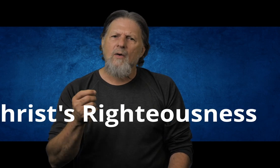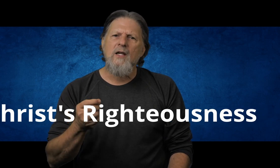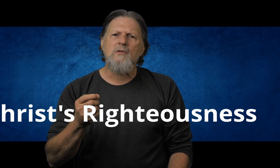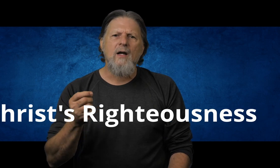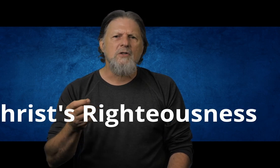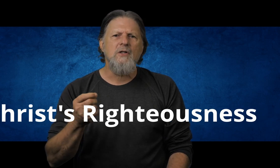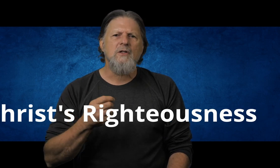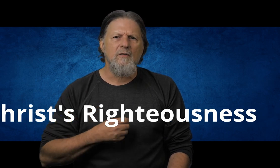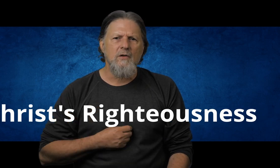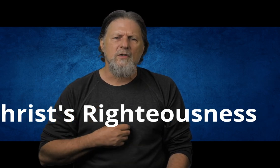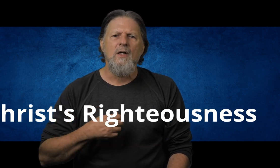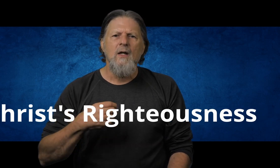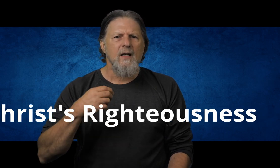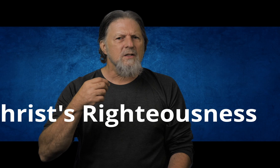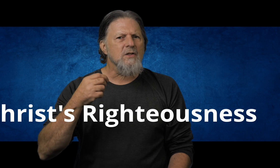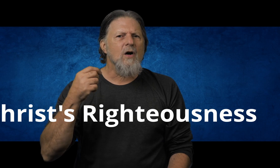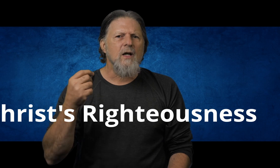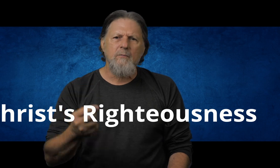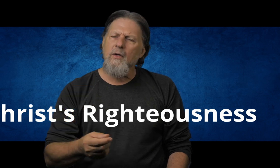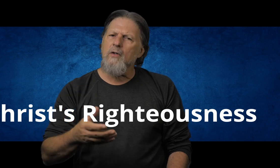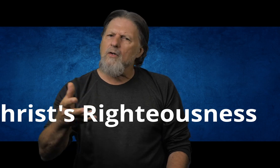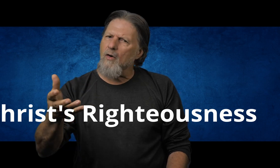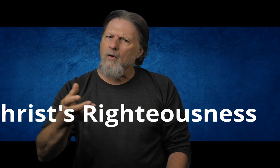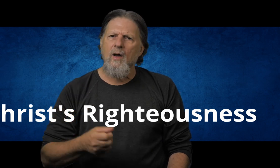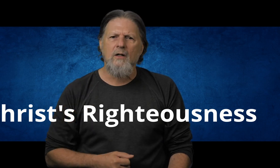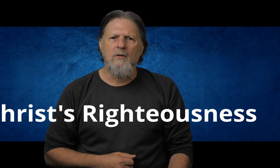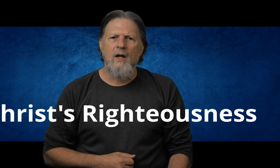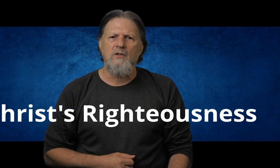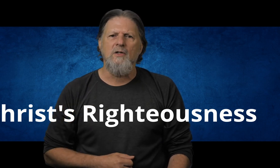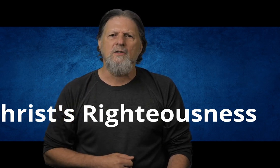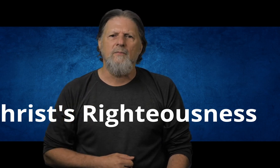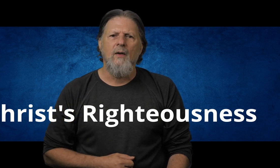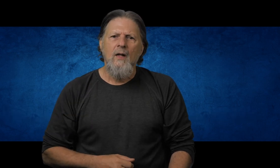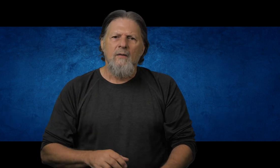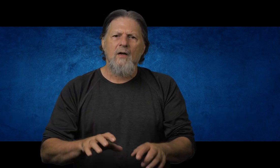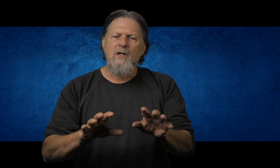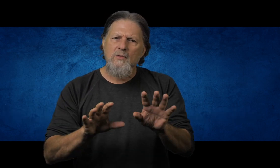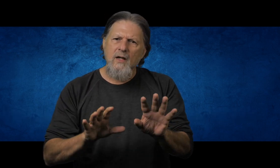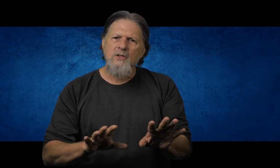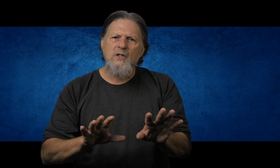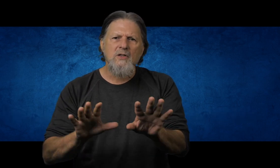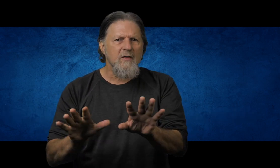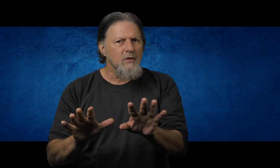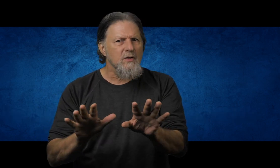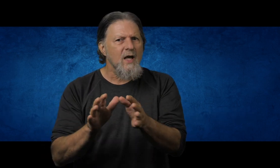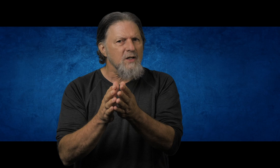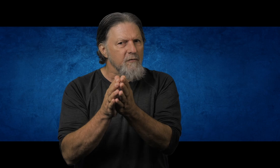Christ's righteousness given to us. And this is called imputed or credited righteousness. Now this righteousness is given to us as a